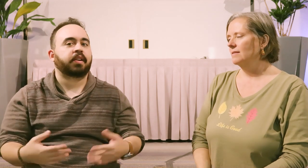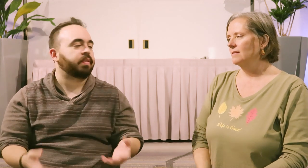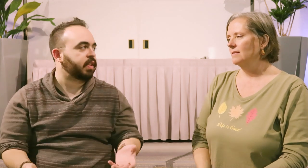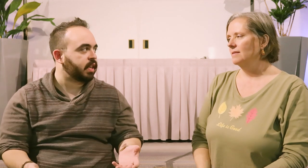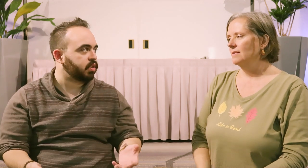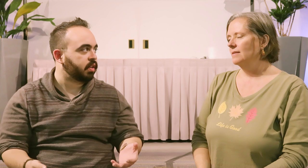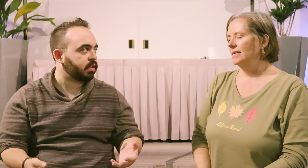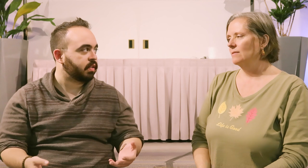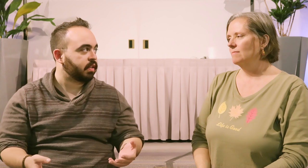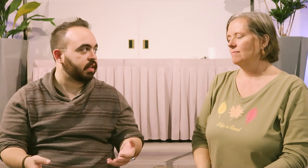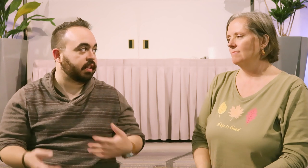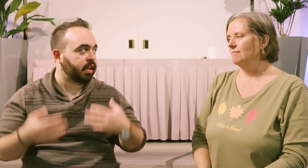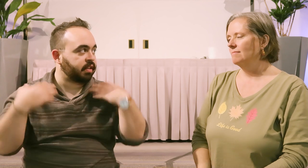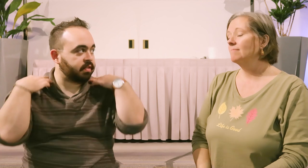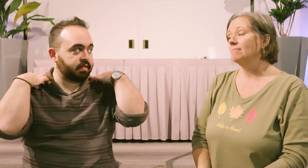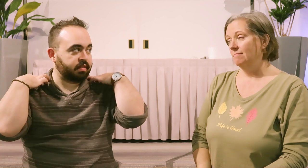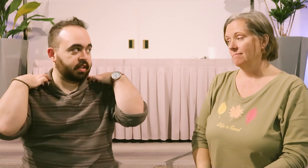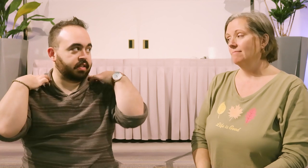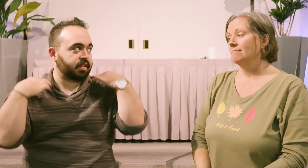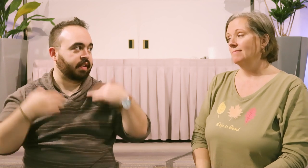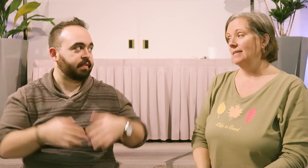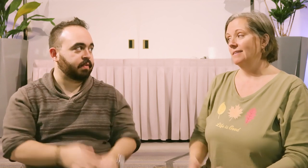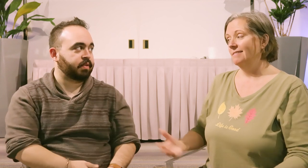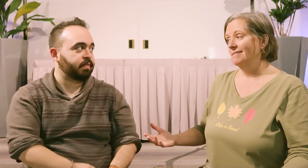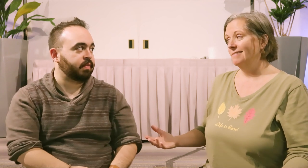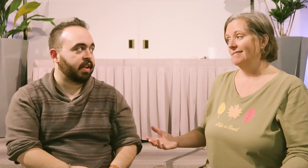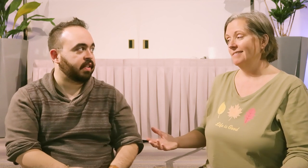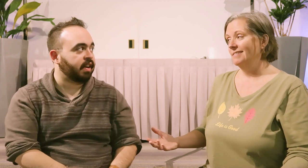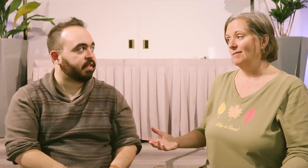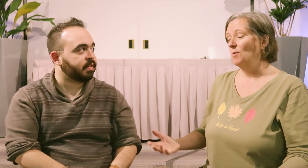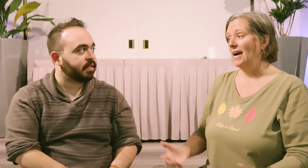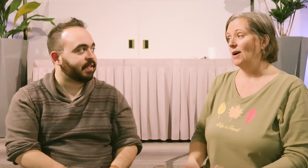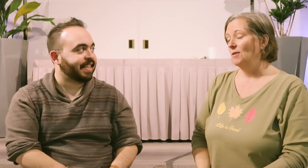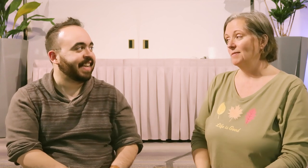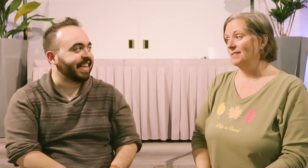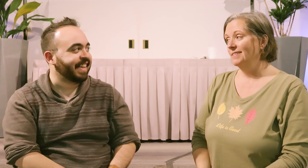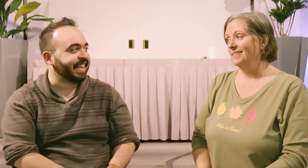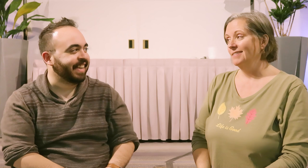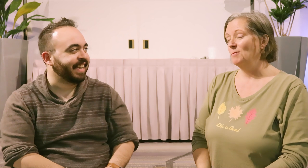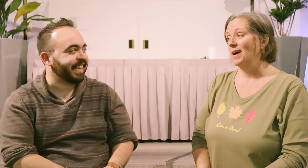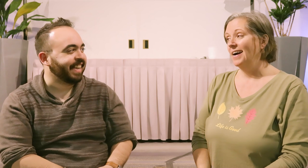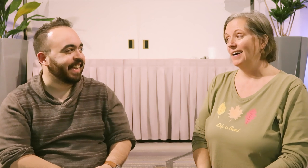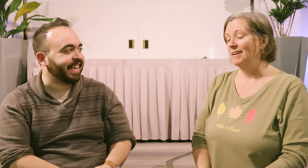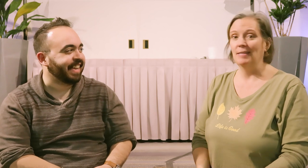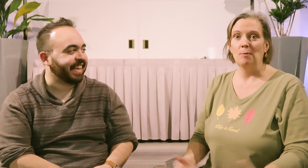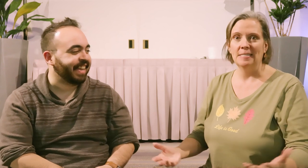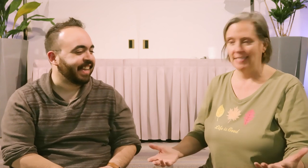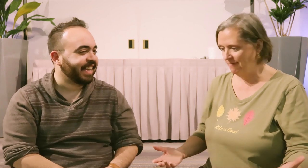go of the tension. Yeah. I, it's like not there. Wow. Wow. And then what was this, like